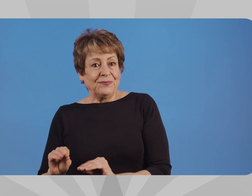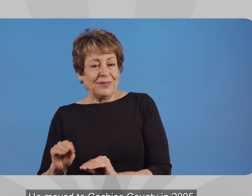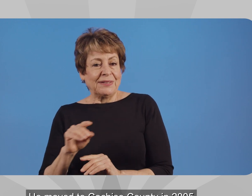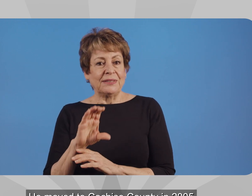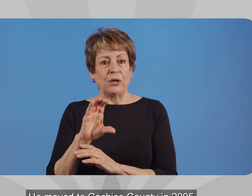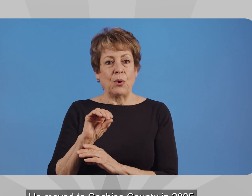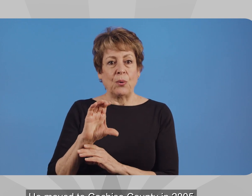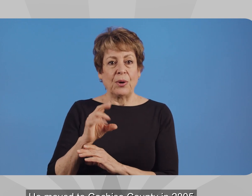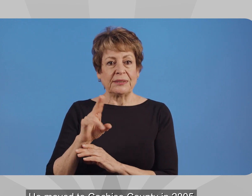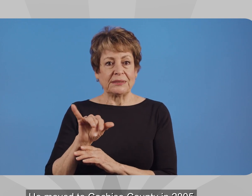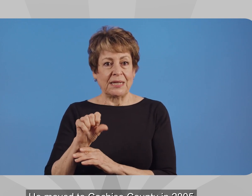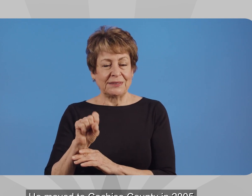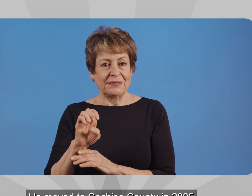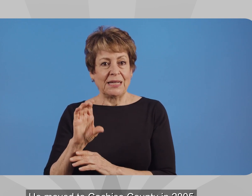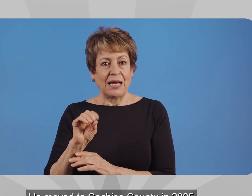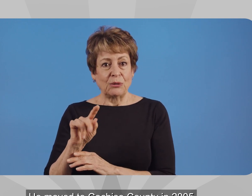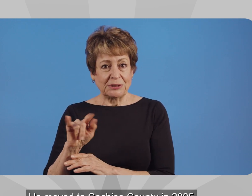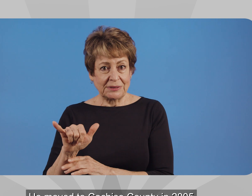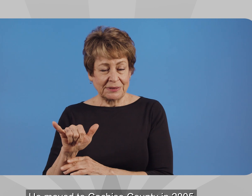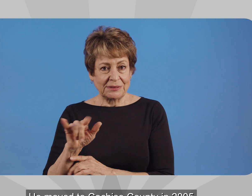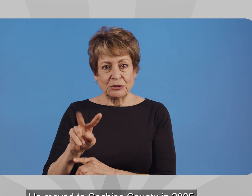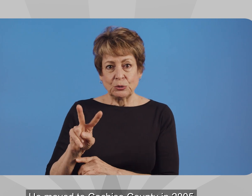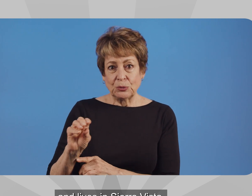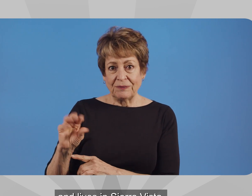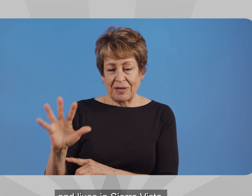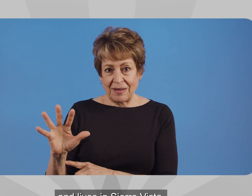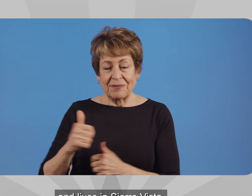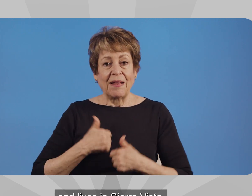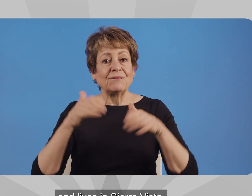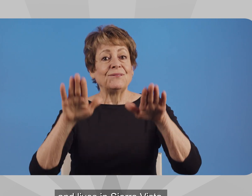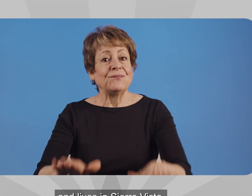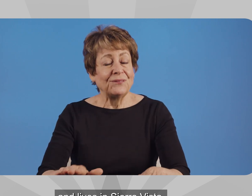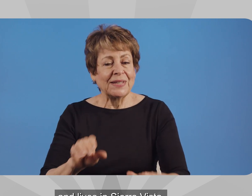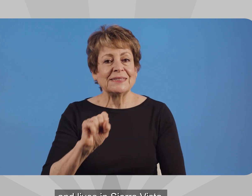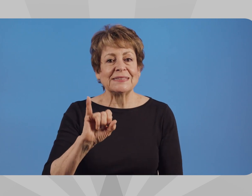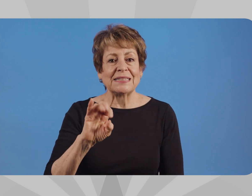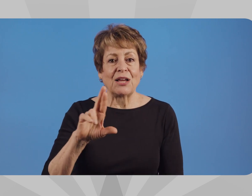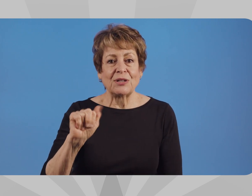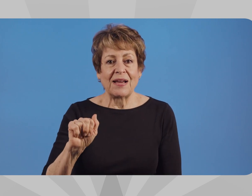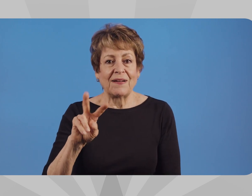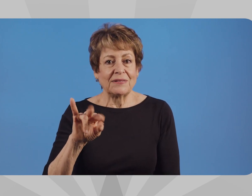He moved to Cochise County in 2005 and lives in Sierra Vista.